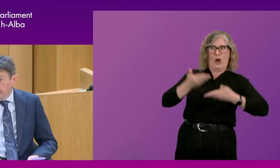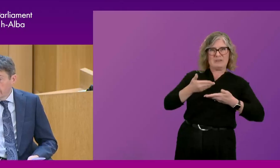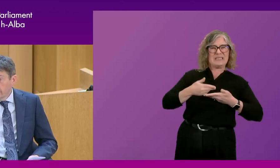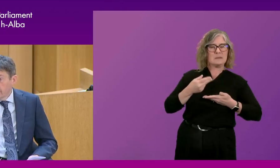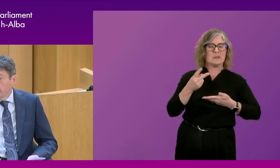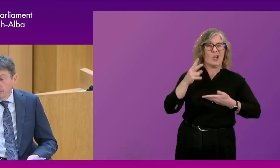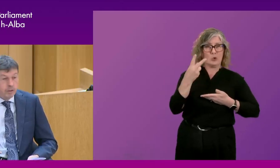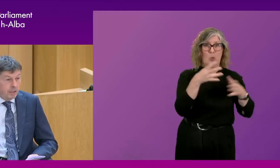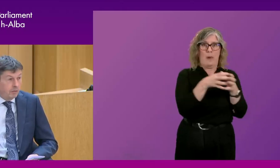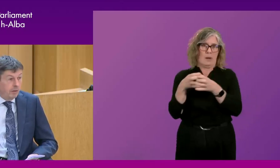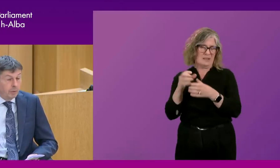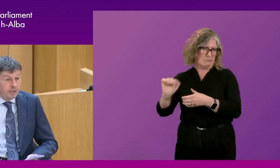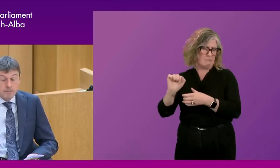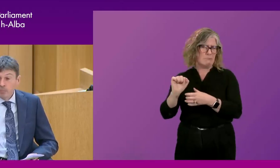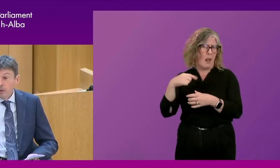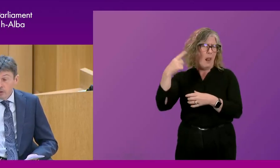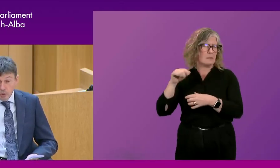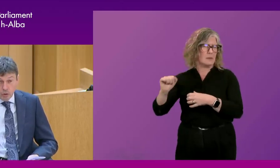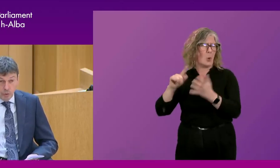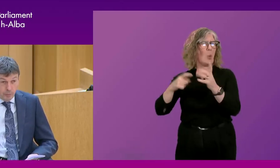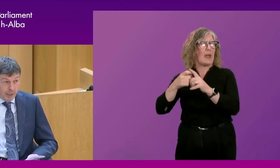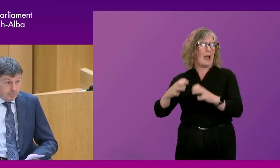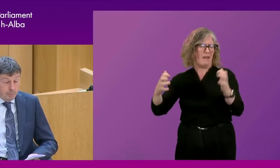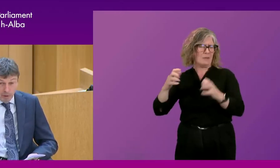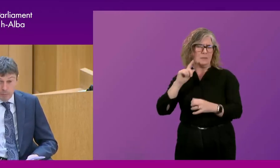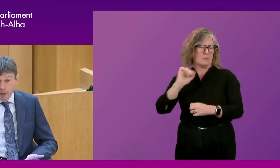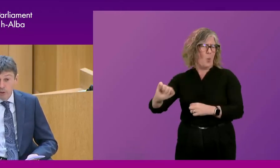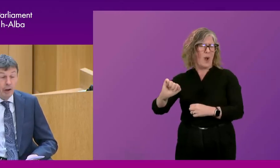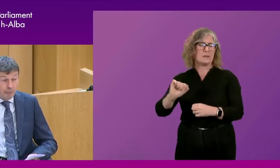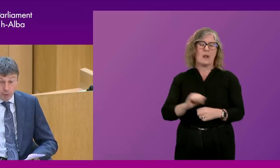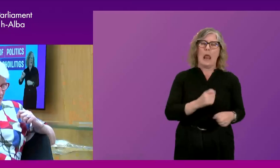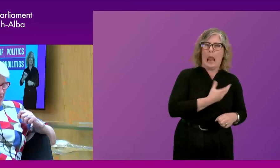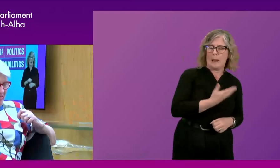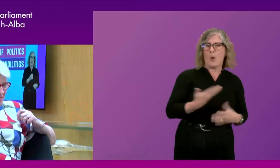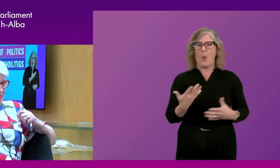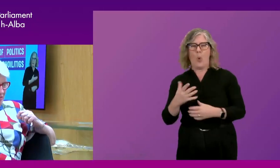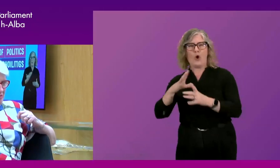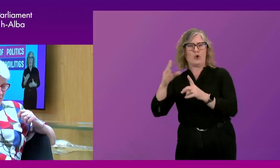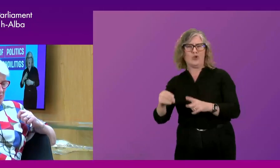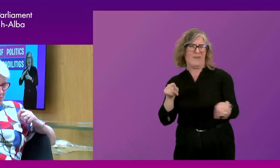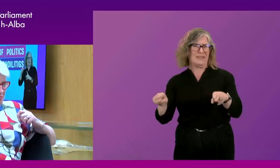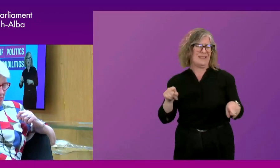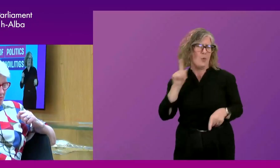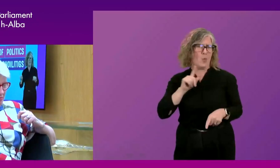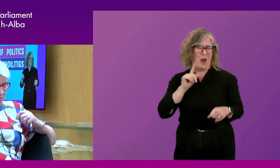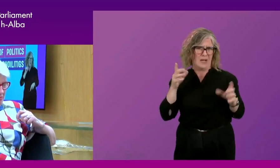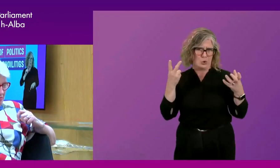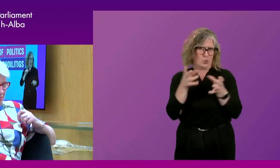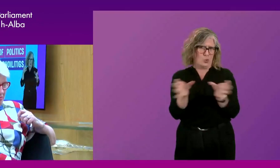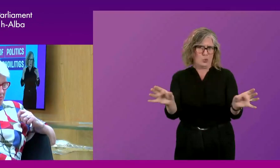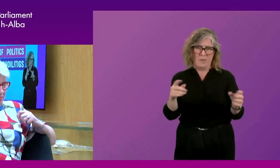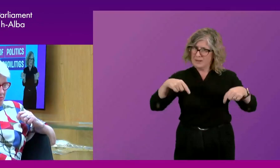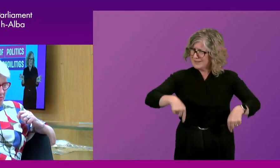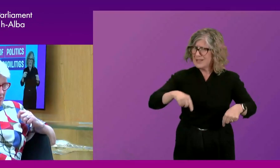going to have a Labour government or a Conservative government. The Scottish Parliament has been multi-party from the word go. It's still multi-party.